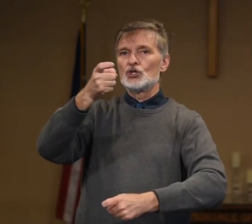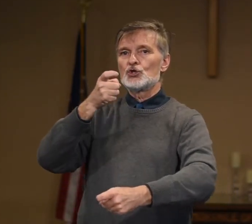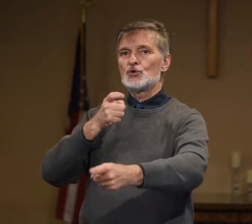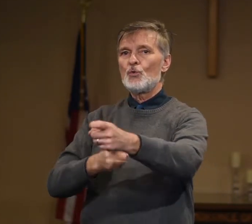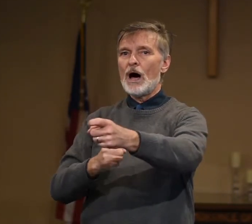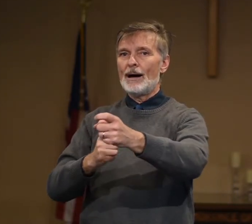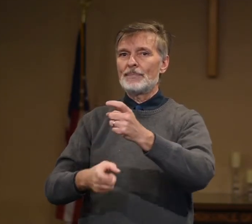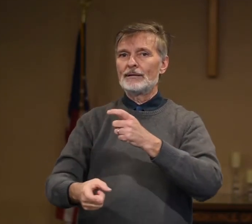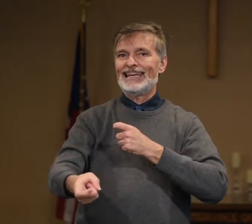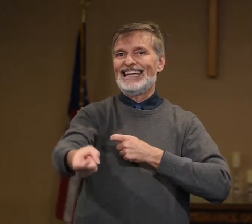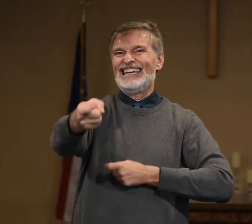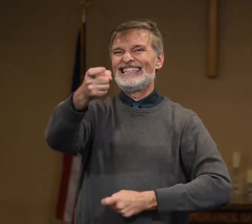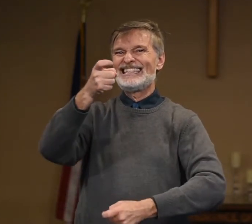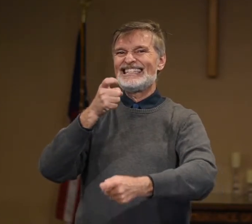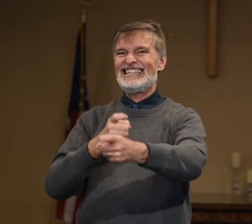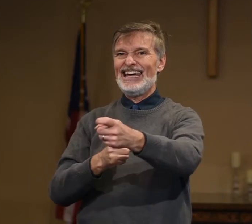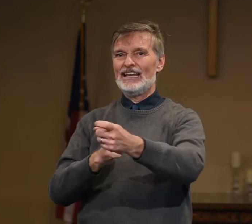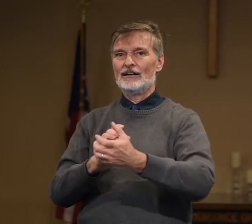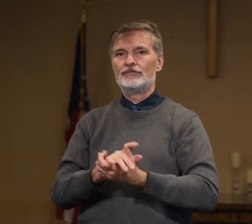Swap. Instead of.